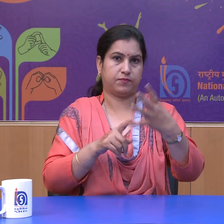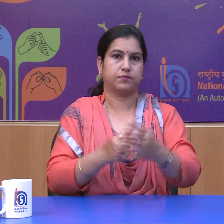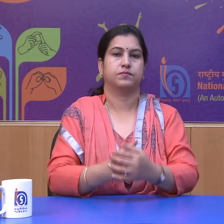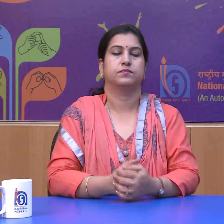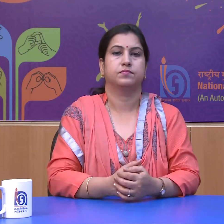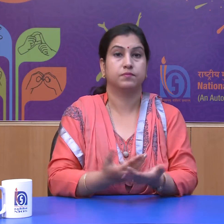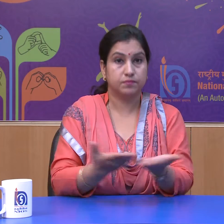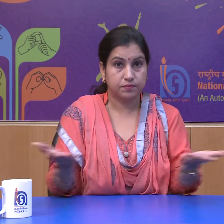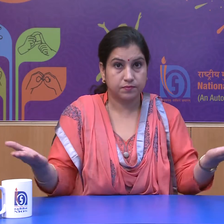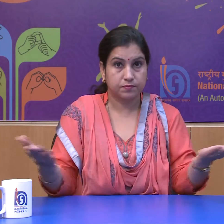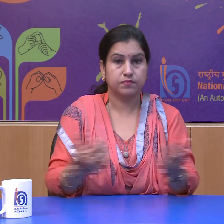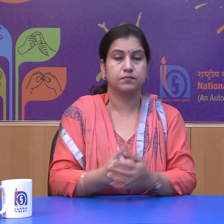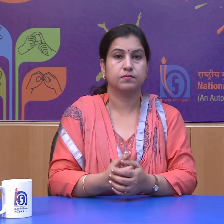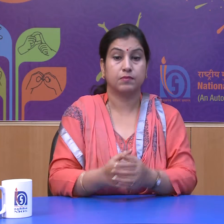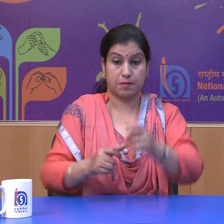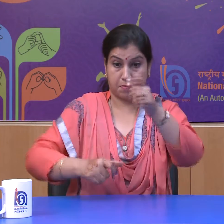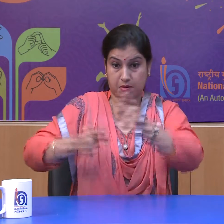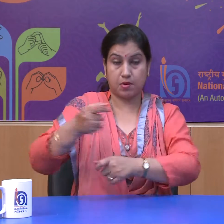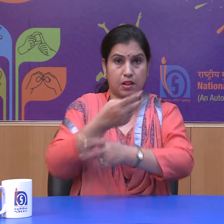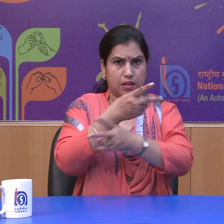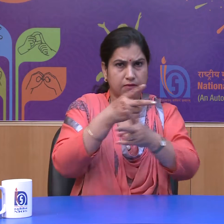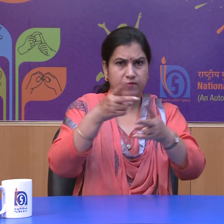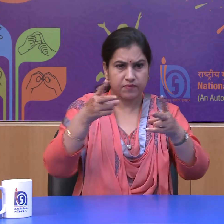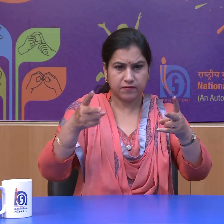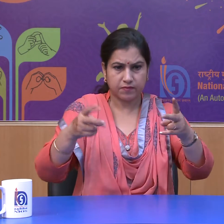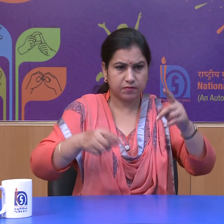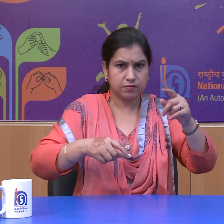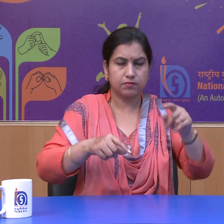Learners, people of different religions live in India.